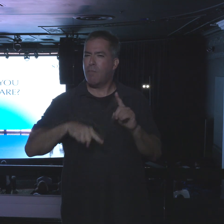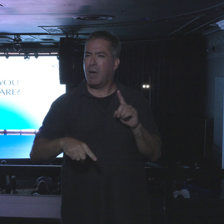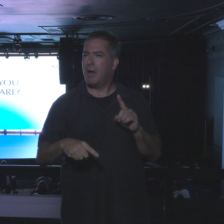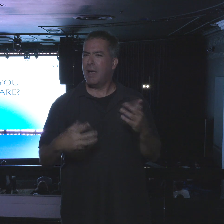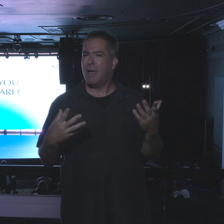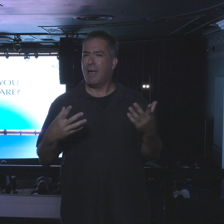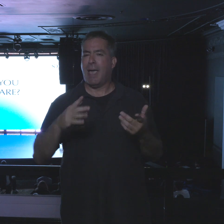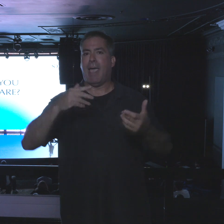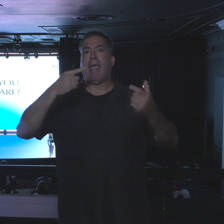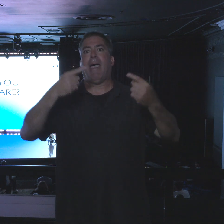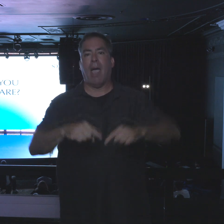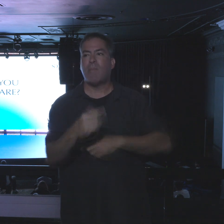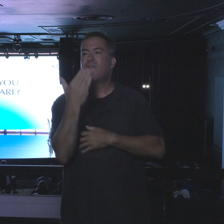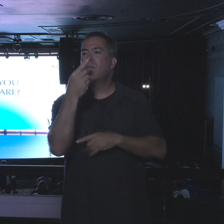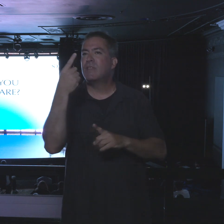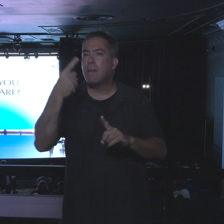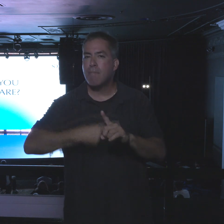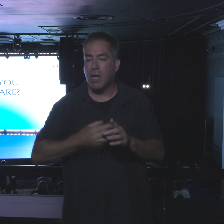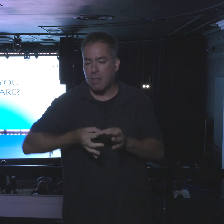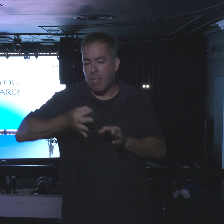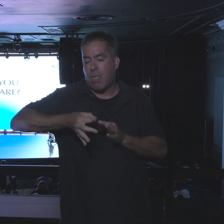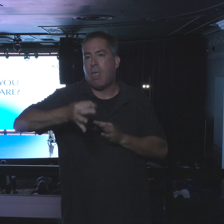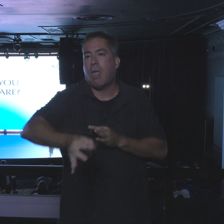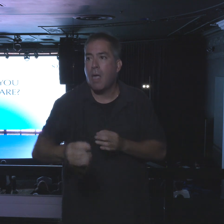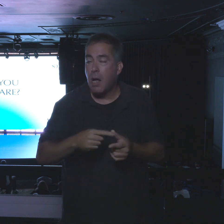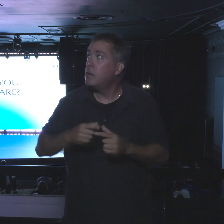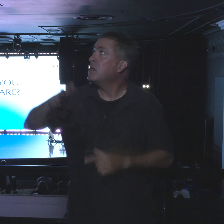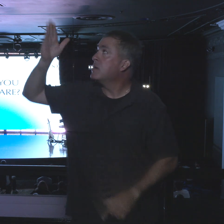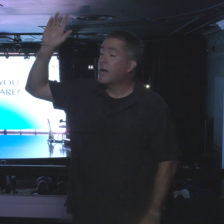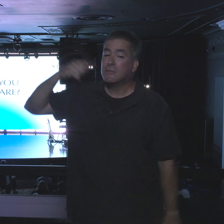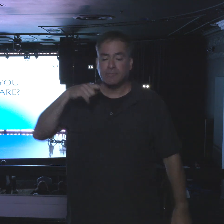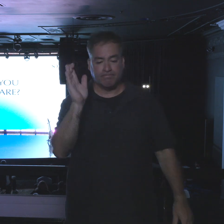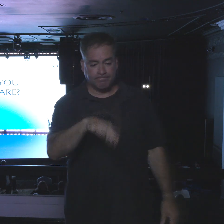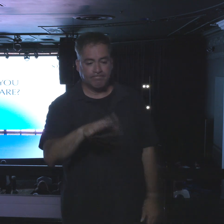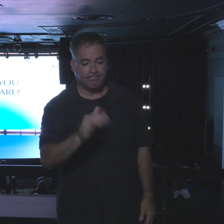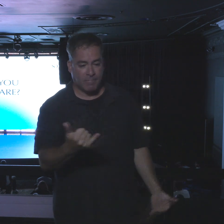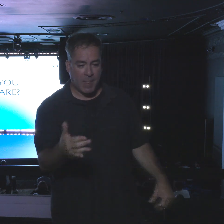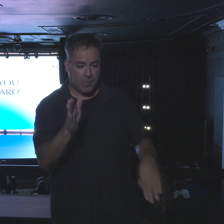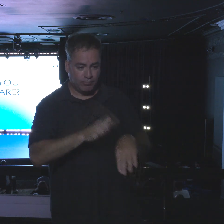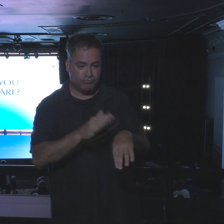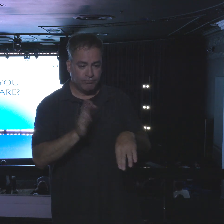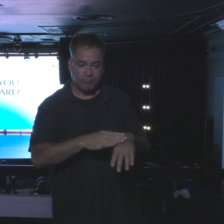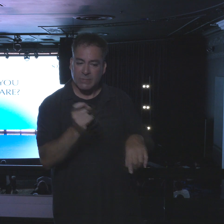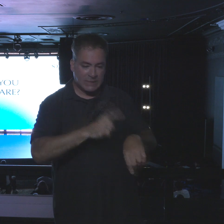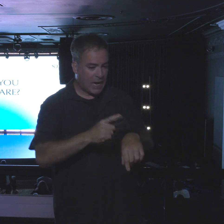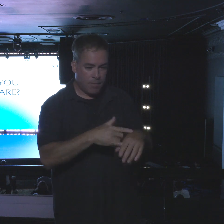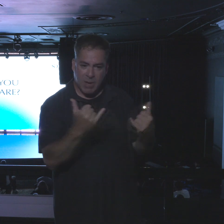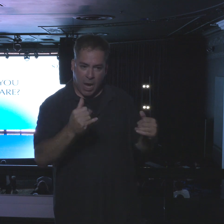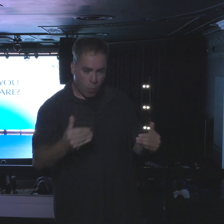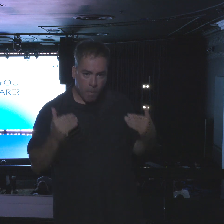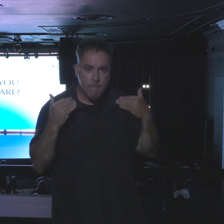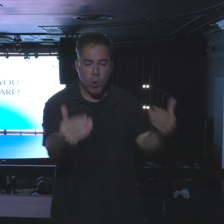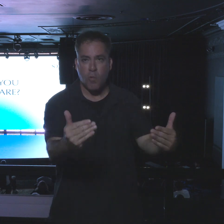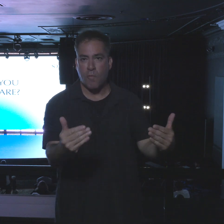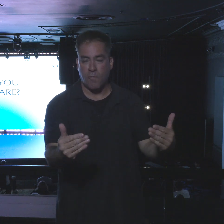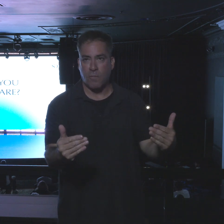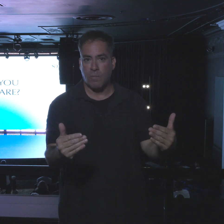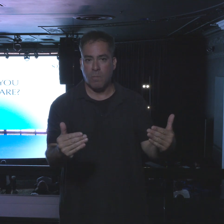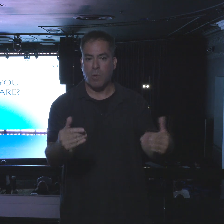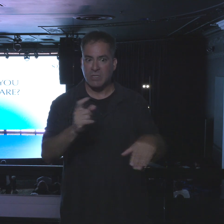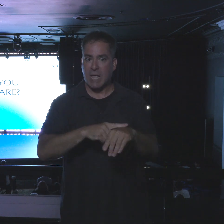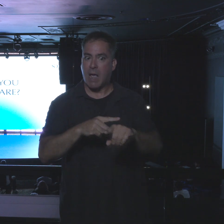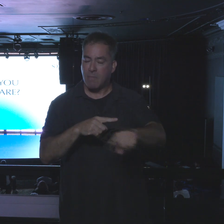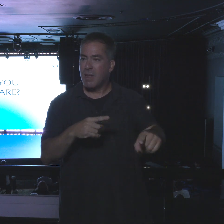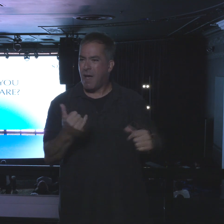months, and now God is saying, it's time to move on. It was time for them